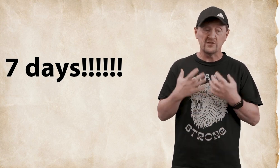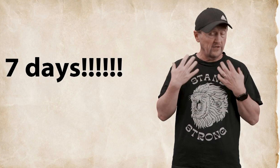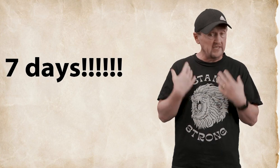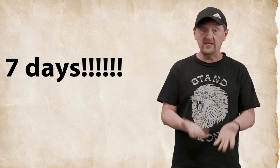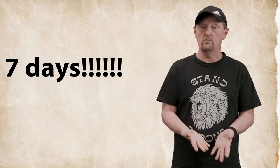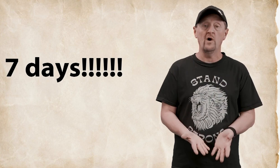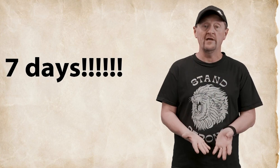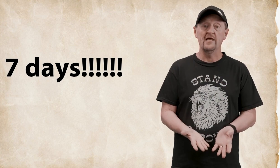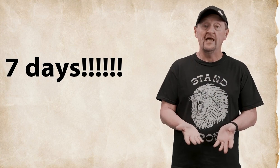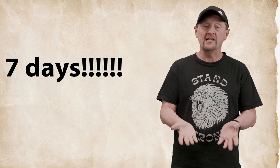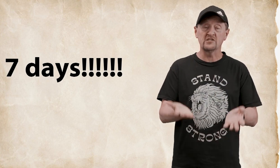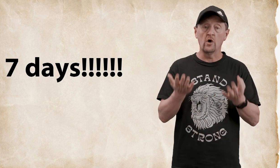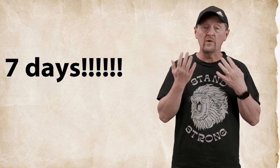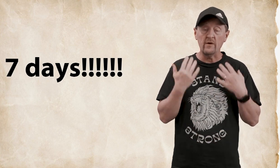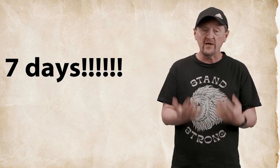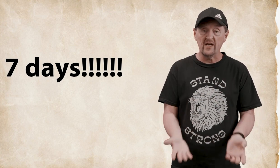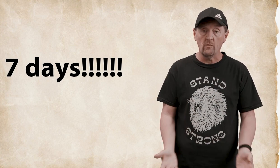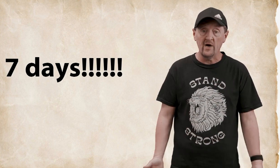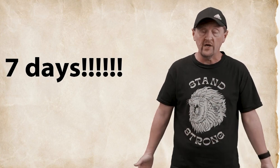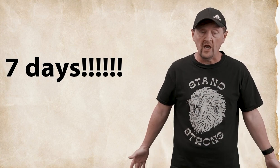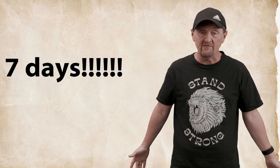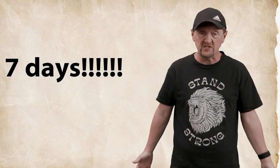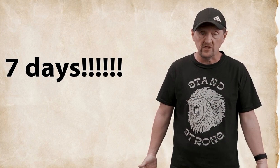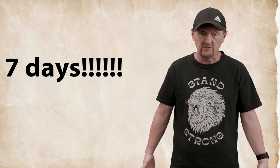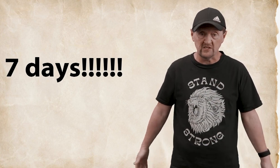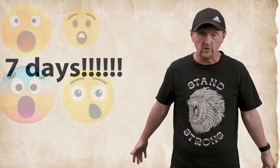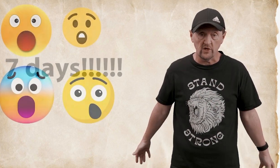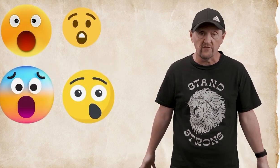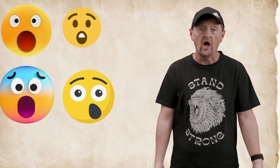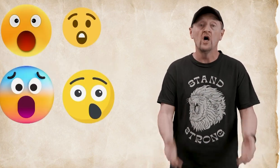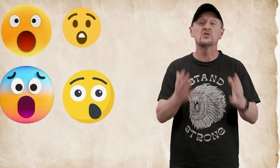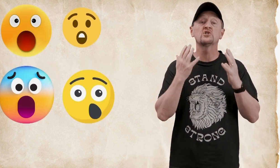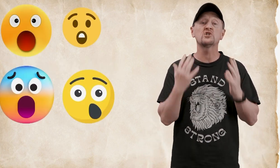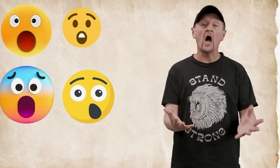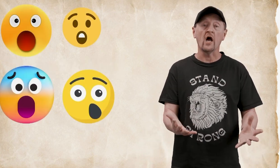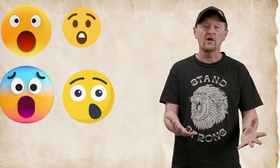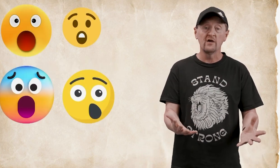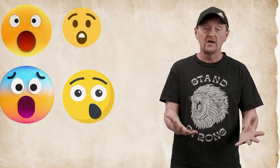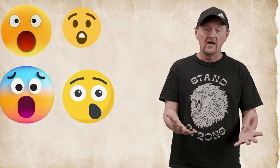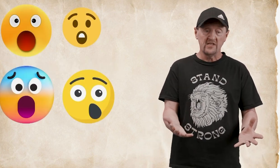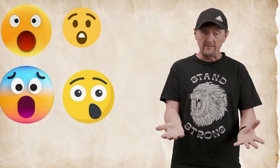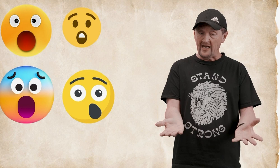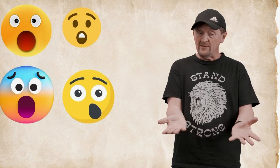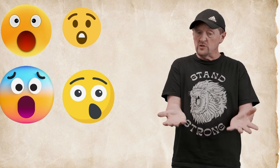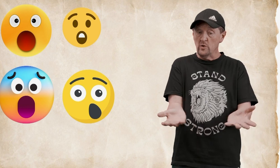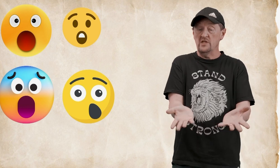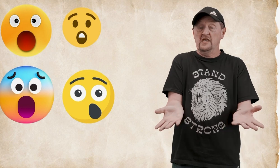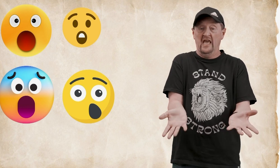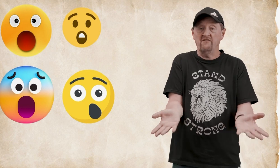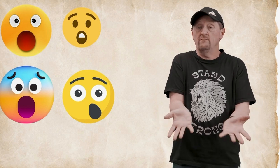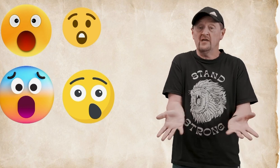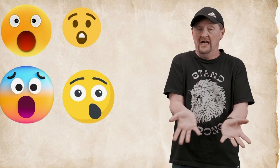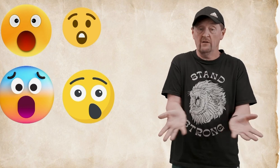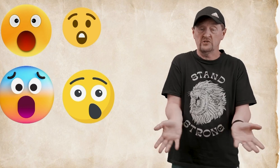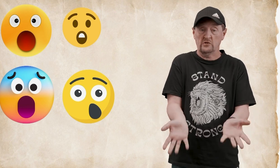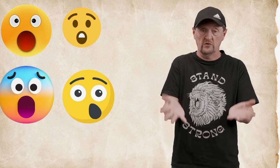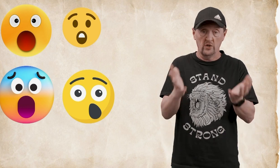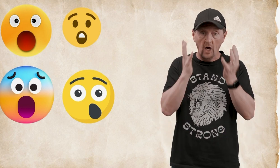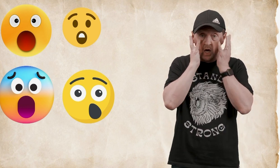they needed wine and so when they ran out of wine all of a sudden there was this look of shock they might have been doing the Kevin McAllister you know oh